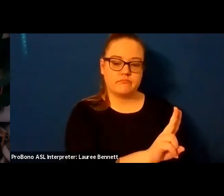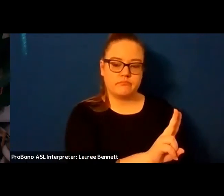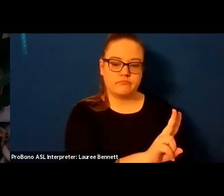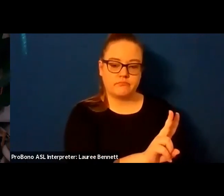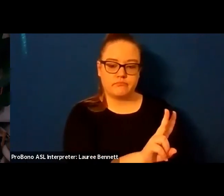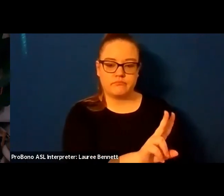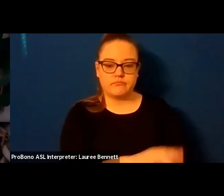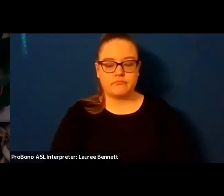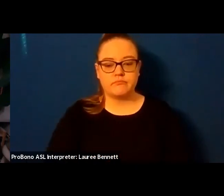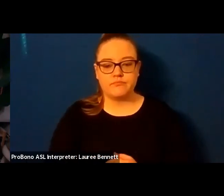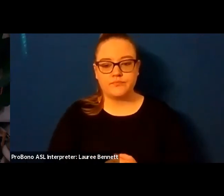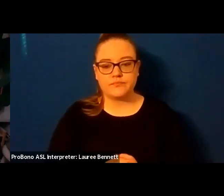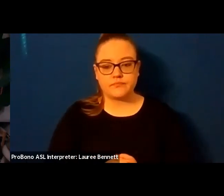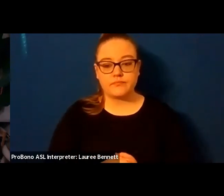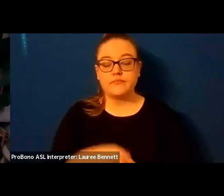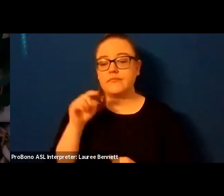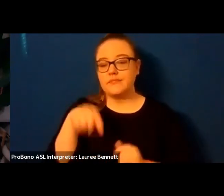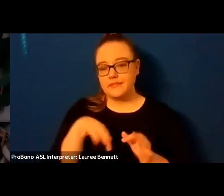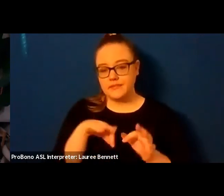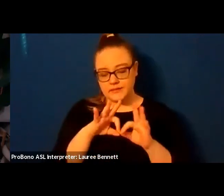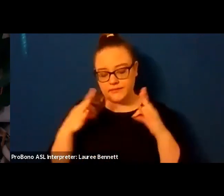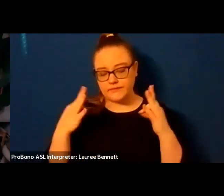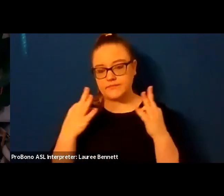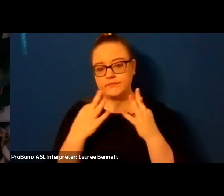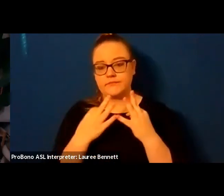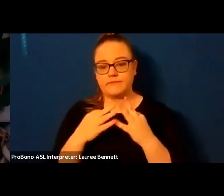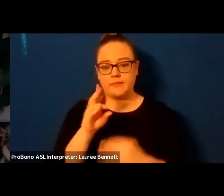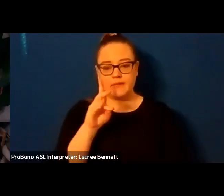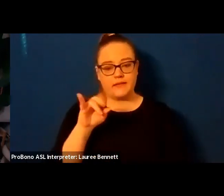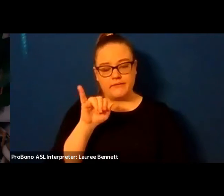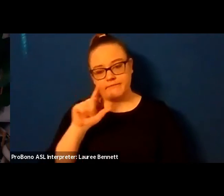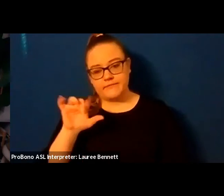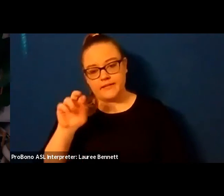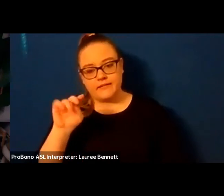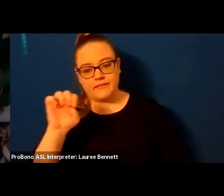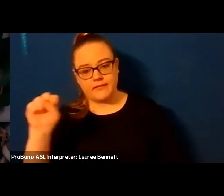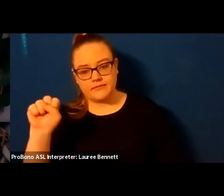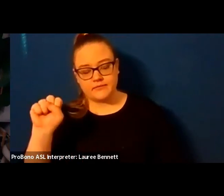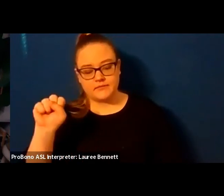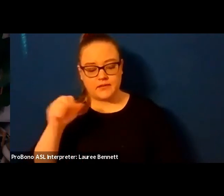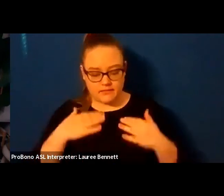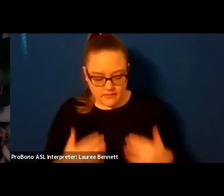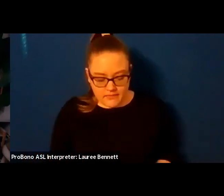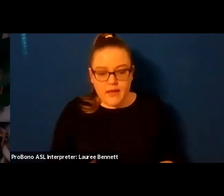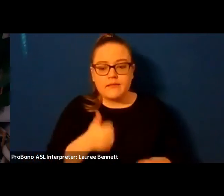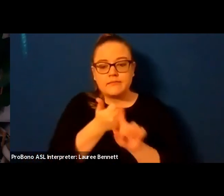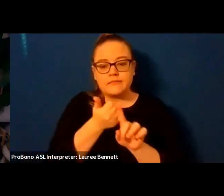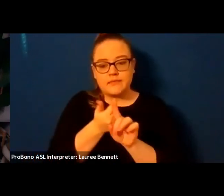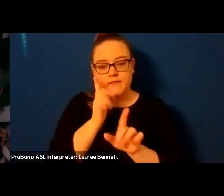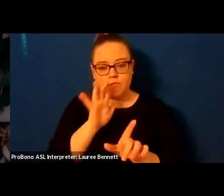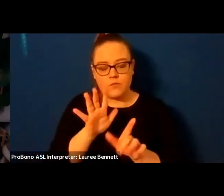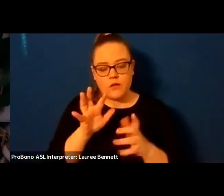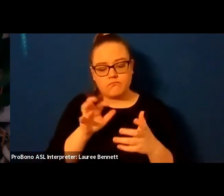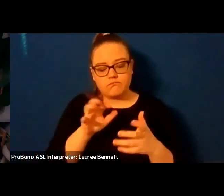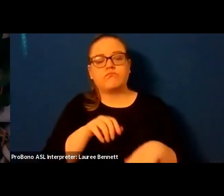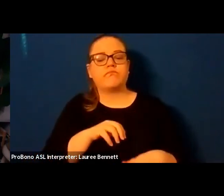in this family of illness the doctor says the body attacks itself now let